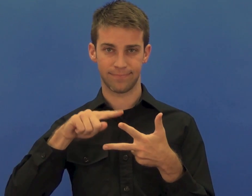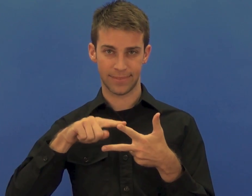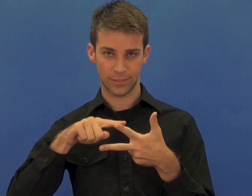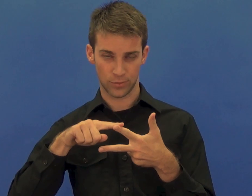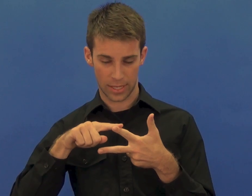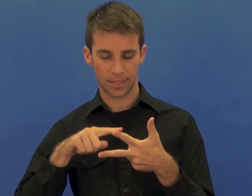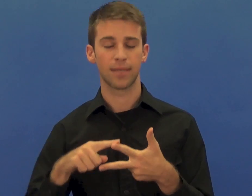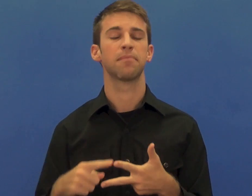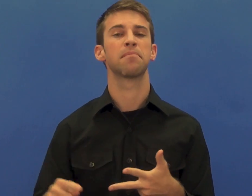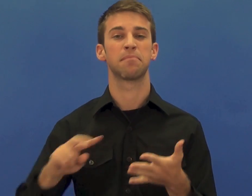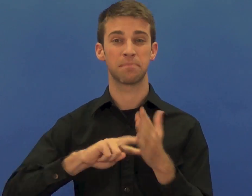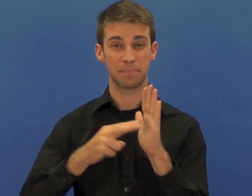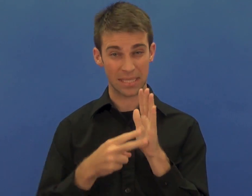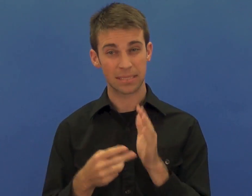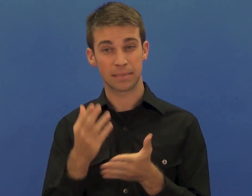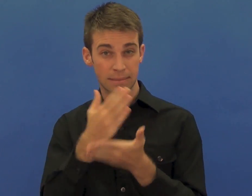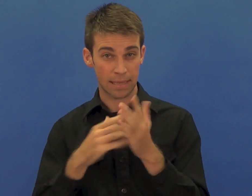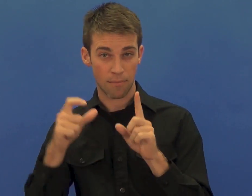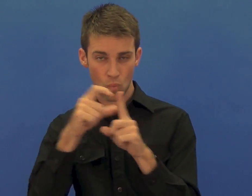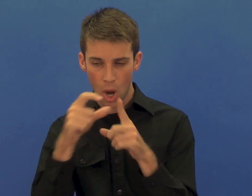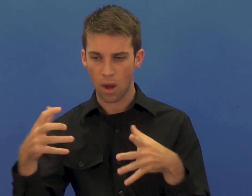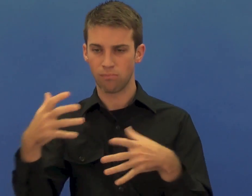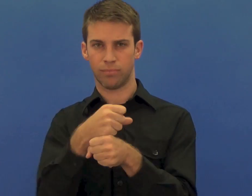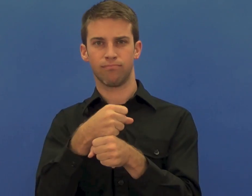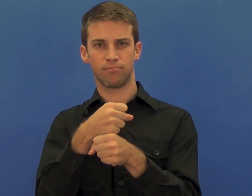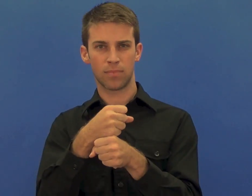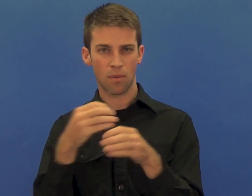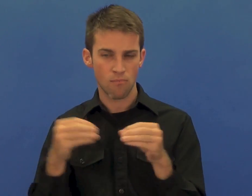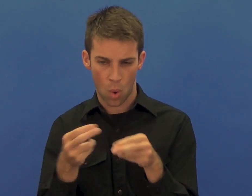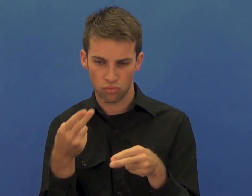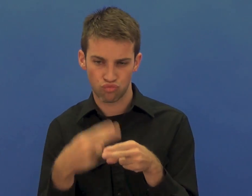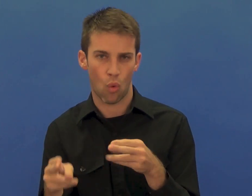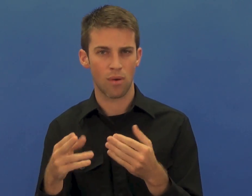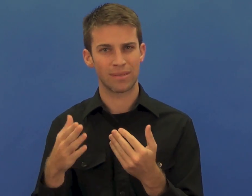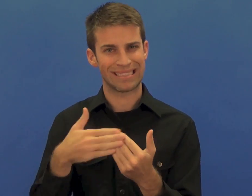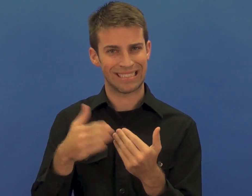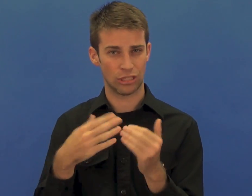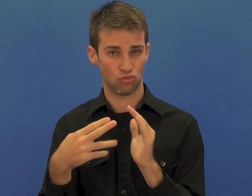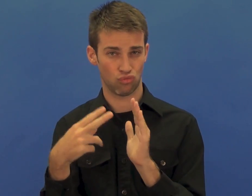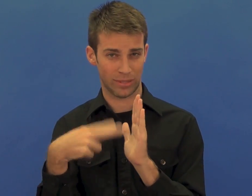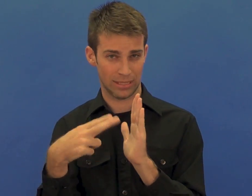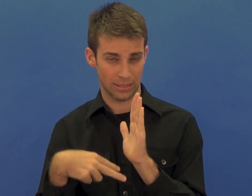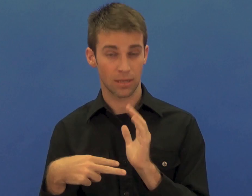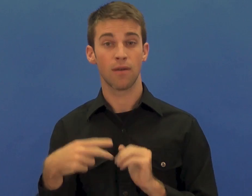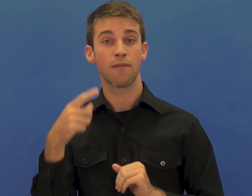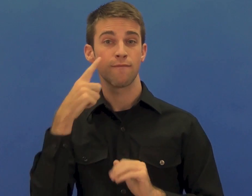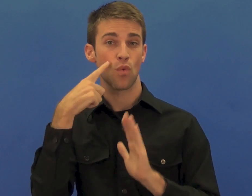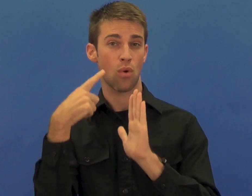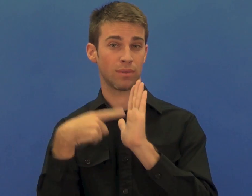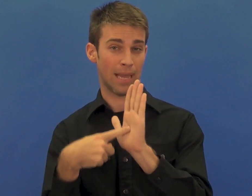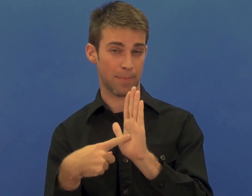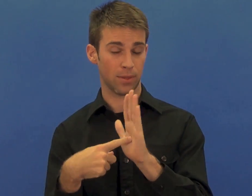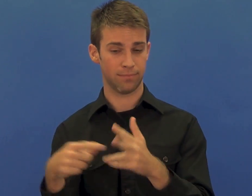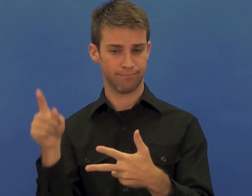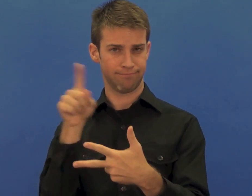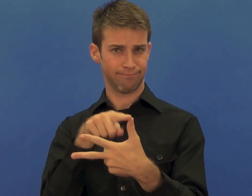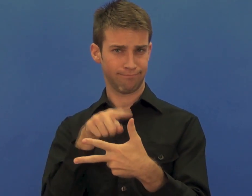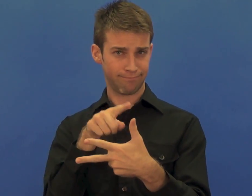Contracted Braille introduces contractions for the purpose of saving space To continue with the example of button, it would be represented